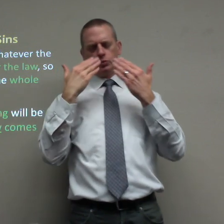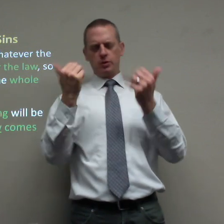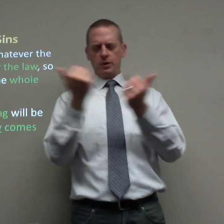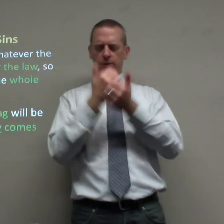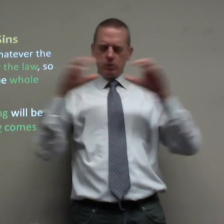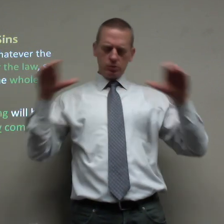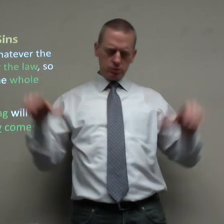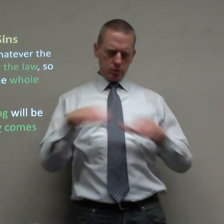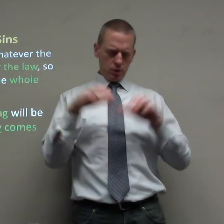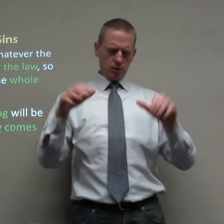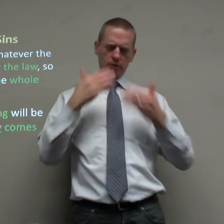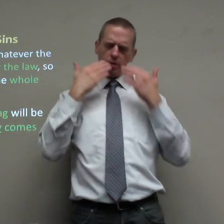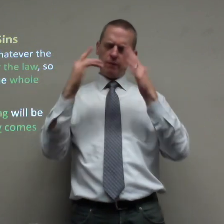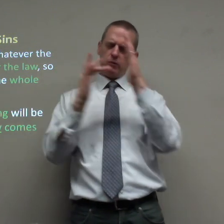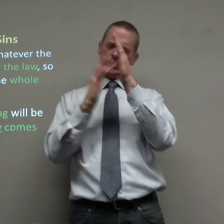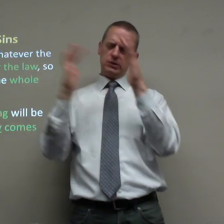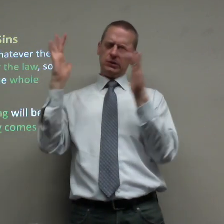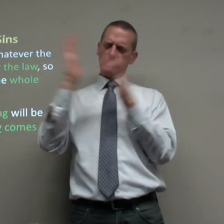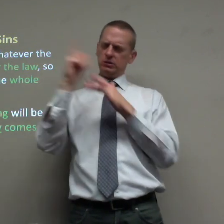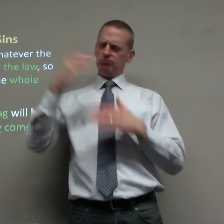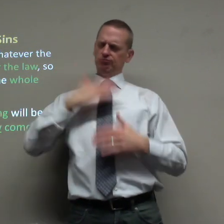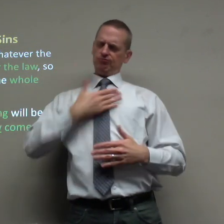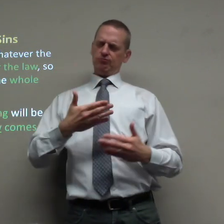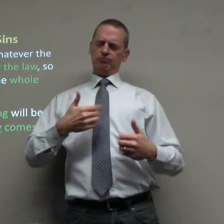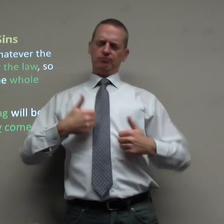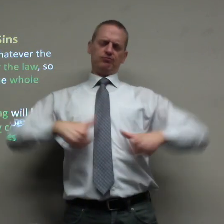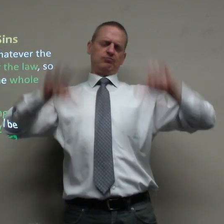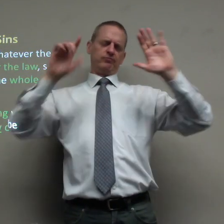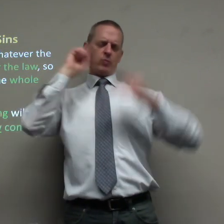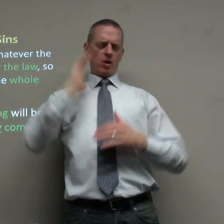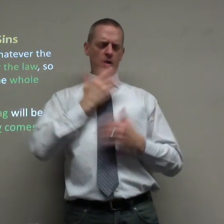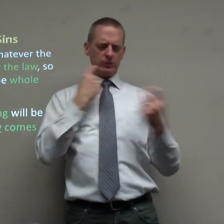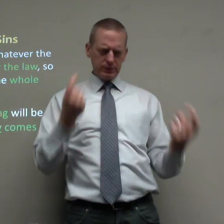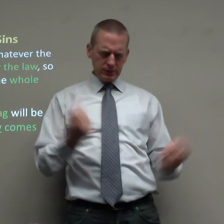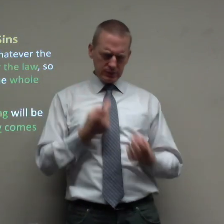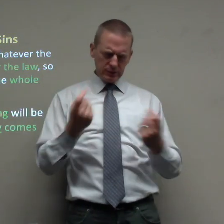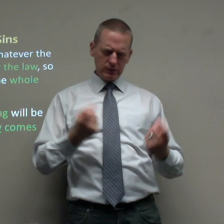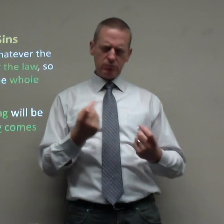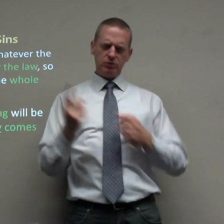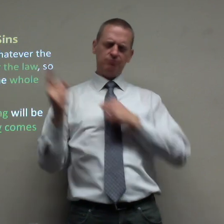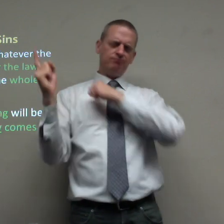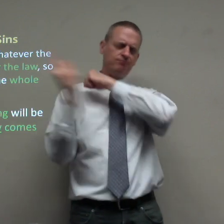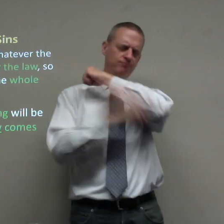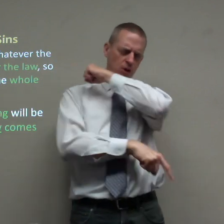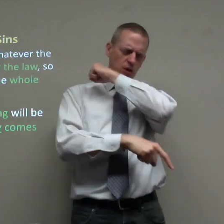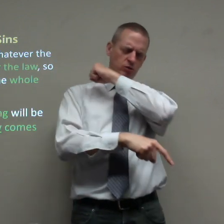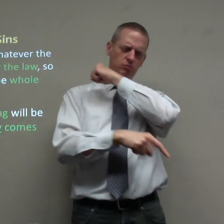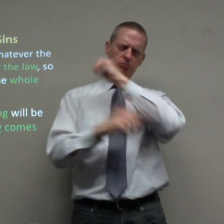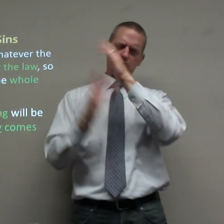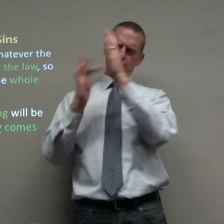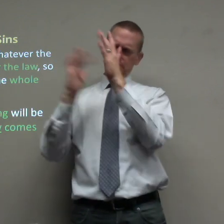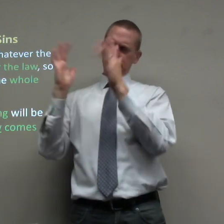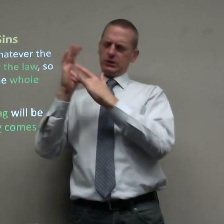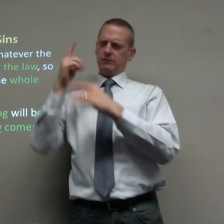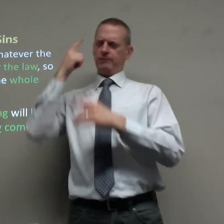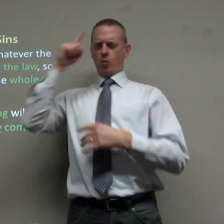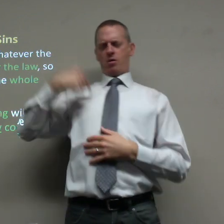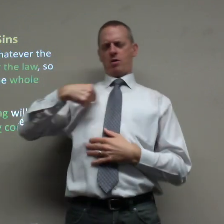Thank you for everything you've given for us. We pray in Jesus' name so that you'll give up to your sin. You gave up, you